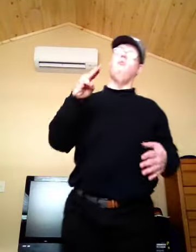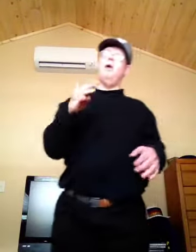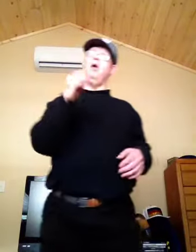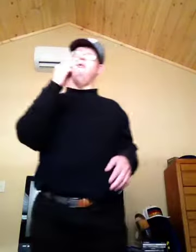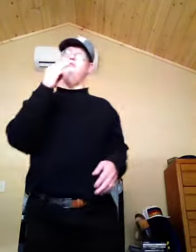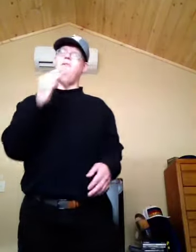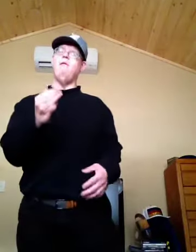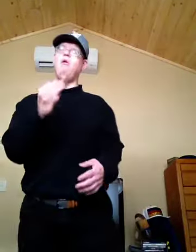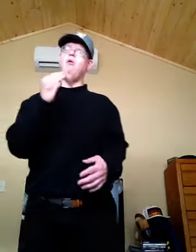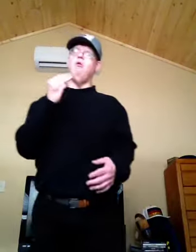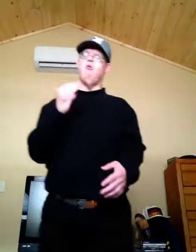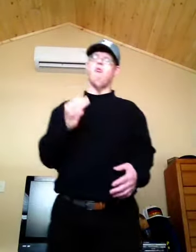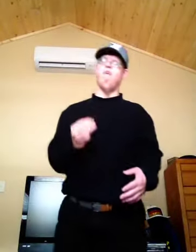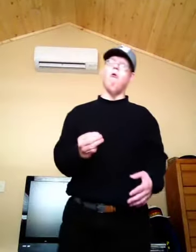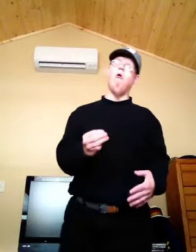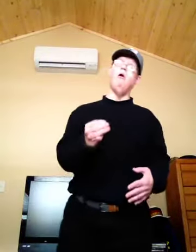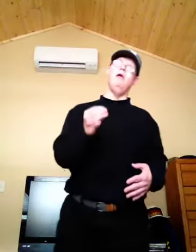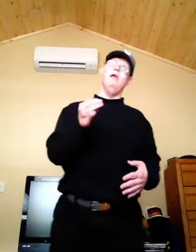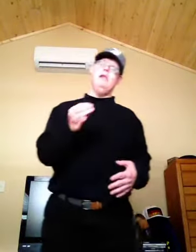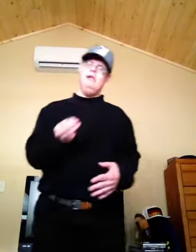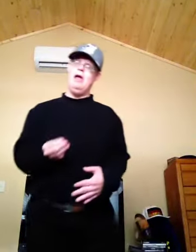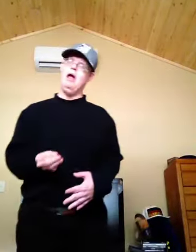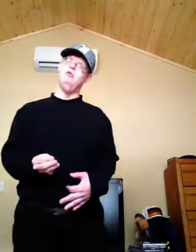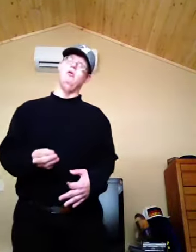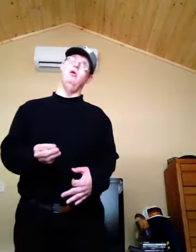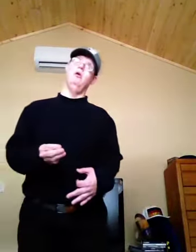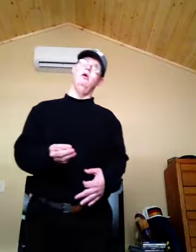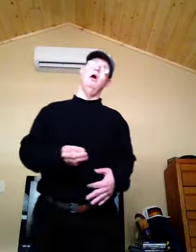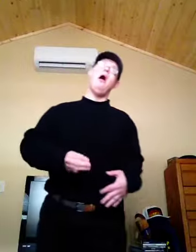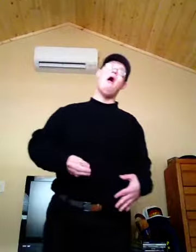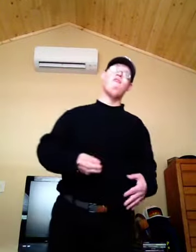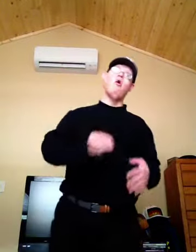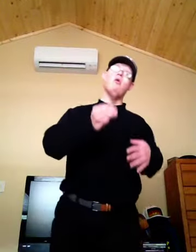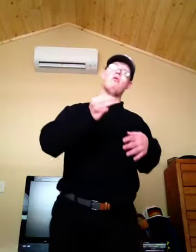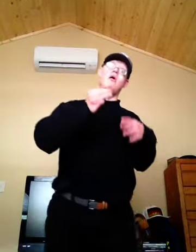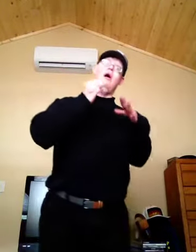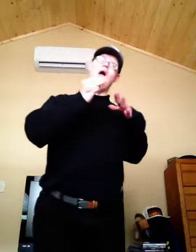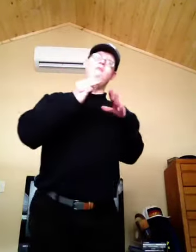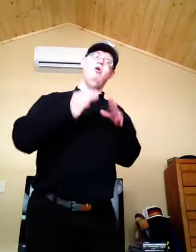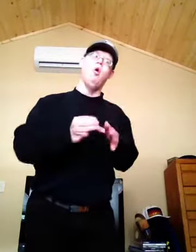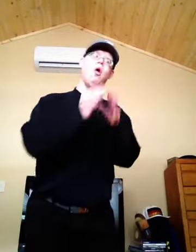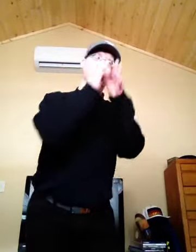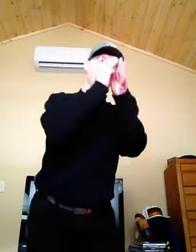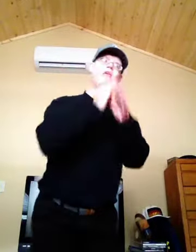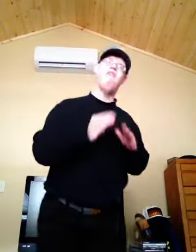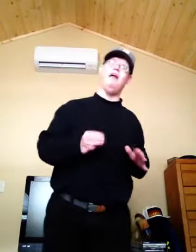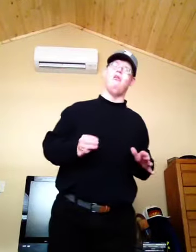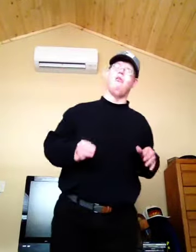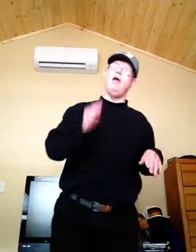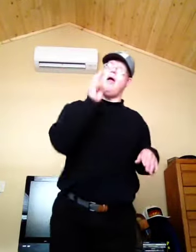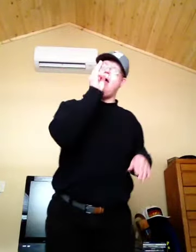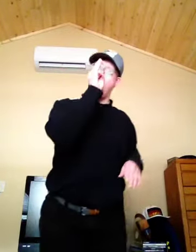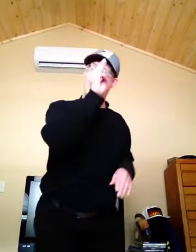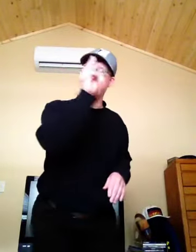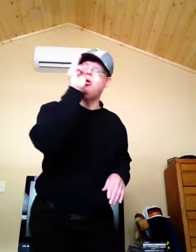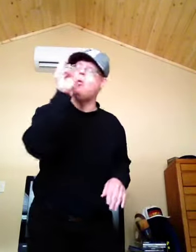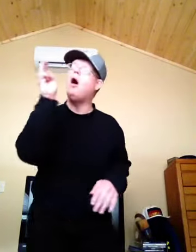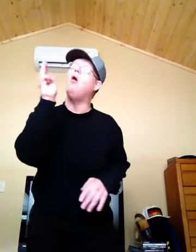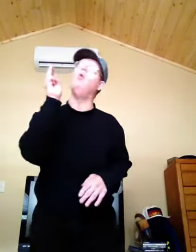be very strong in net. Have your defense help you out.